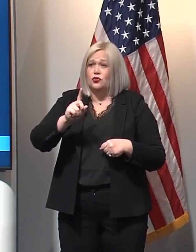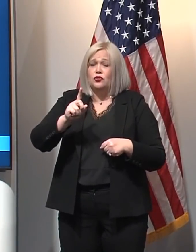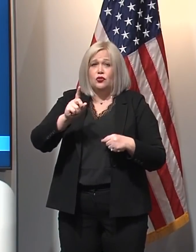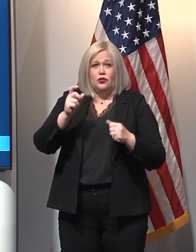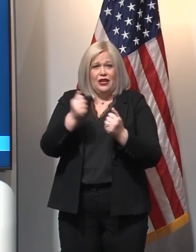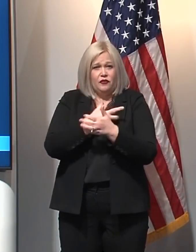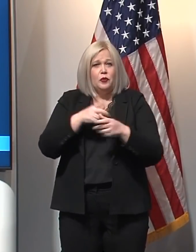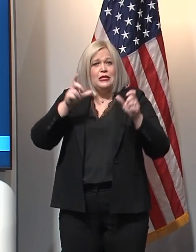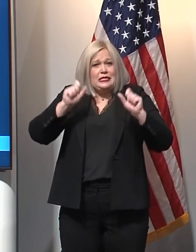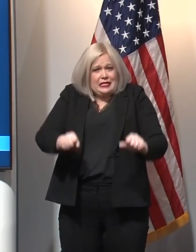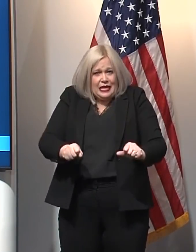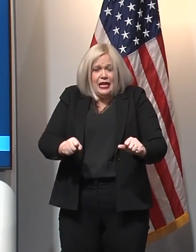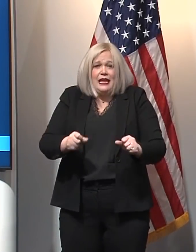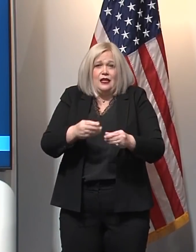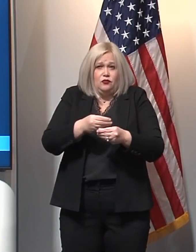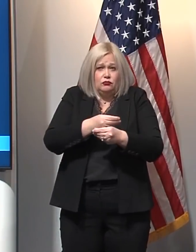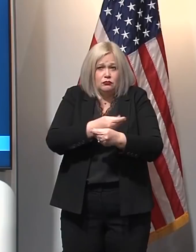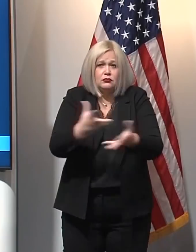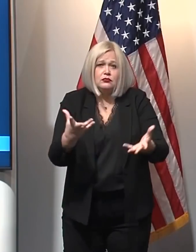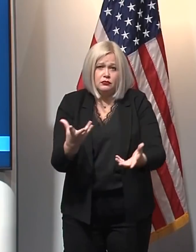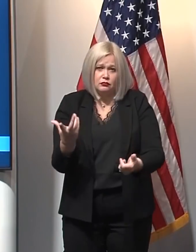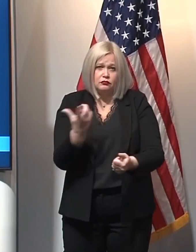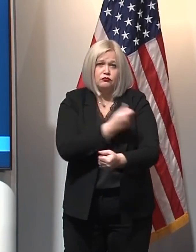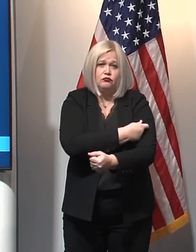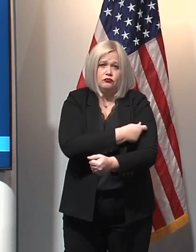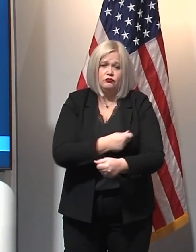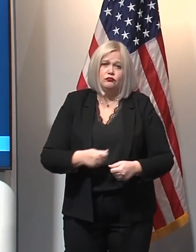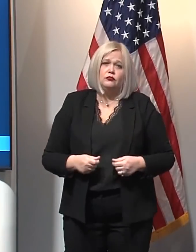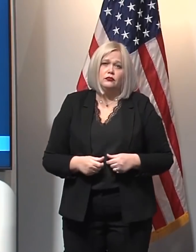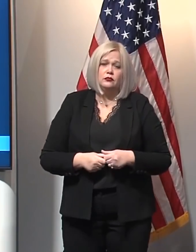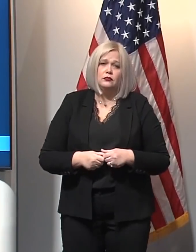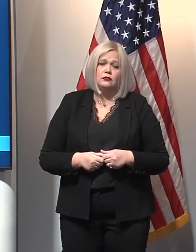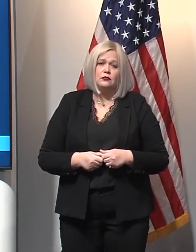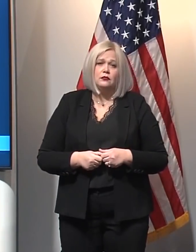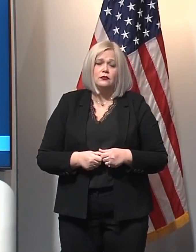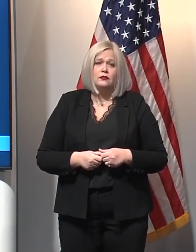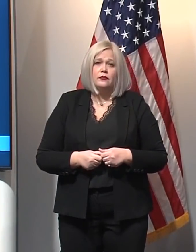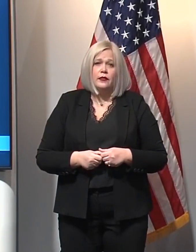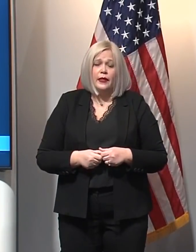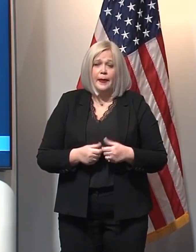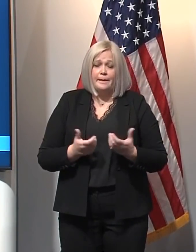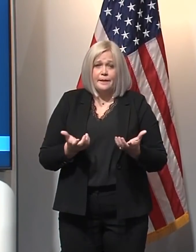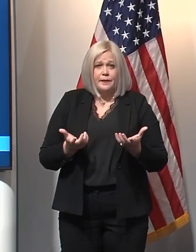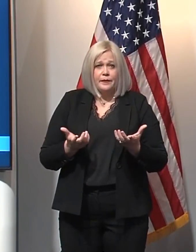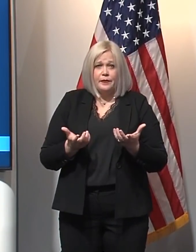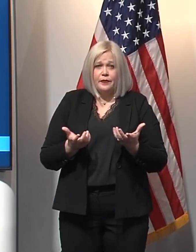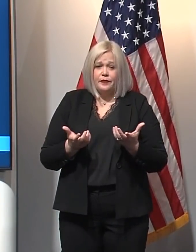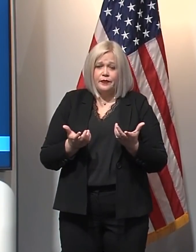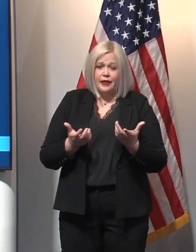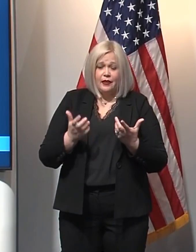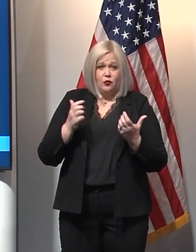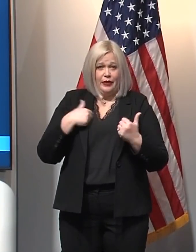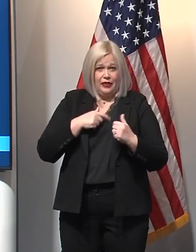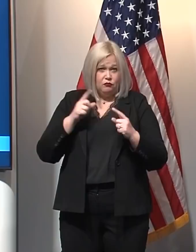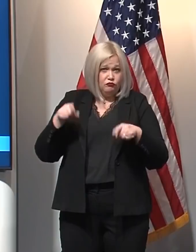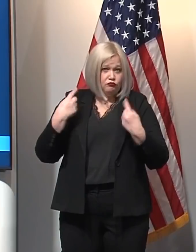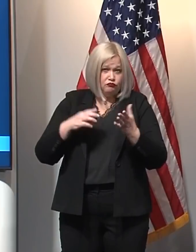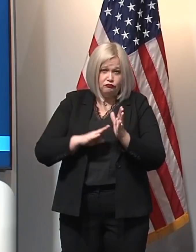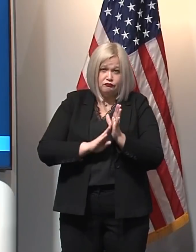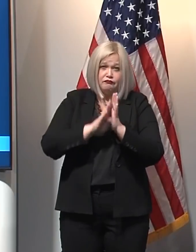effort fully engaged. So the greatest threat to our forward progress